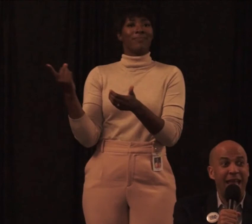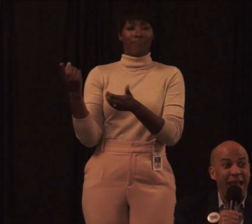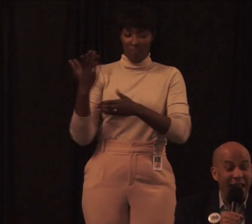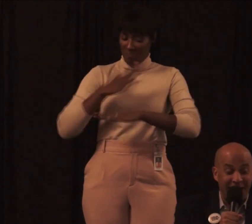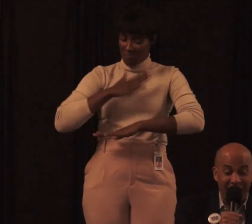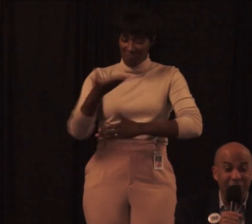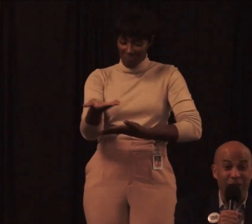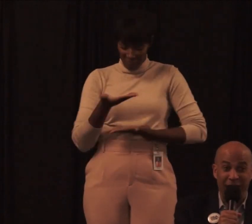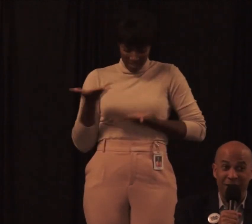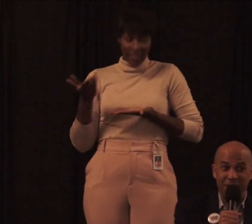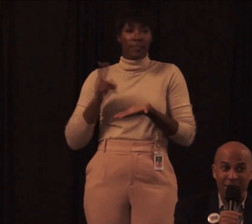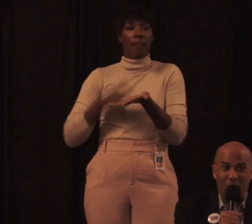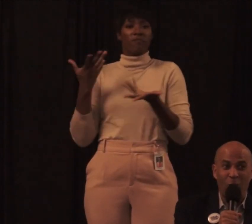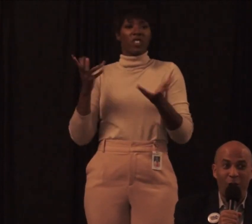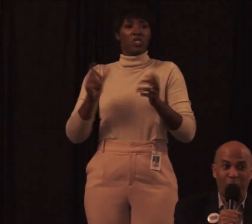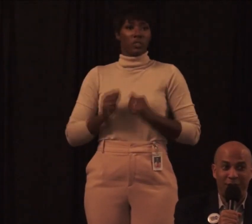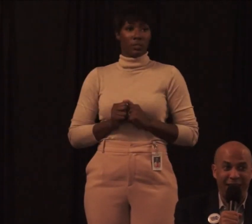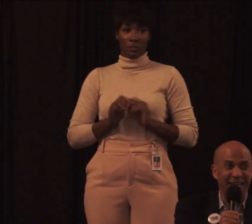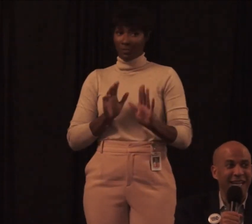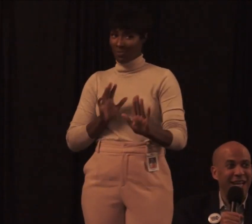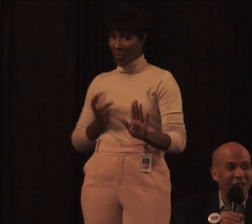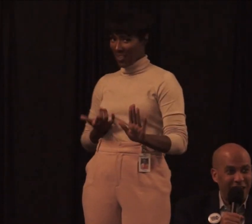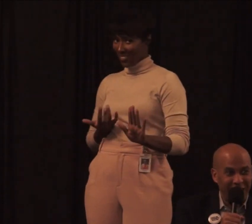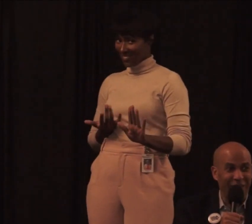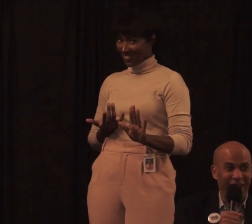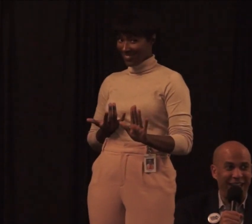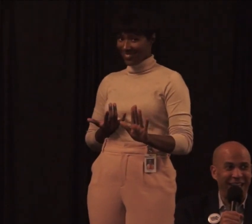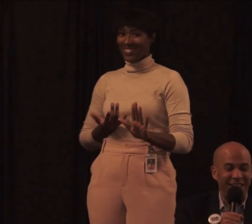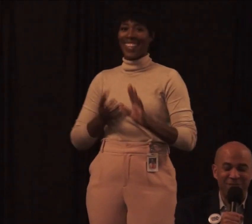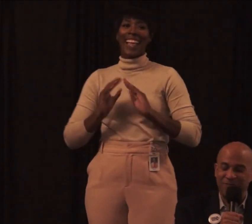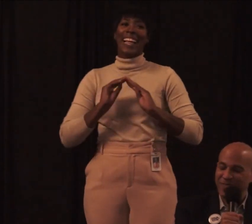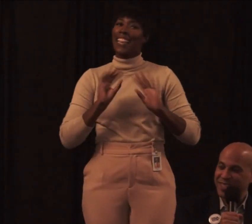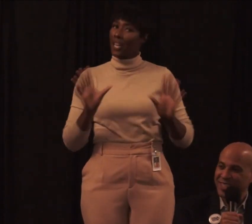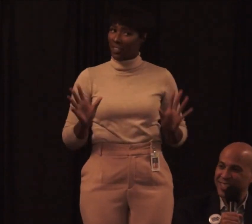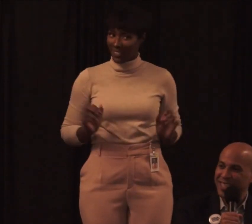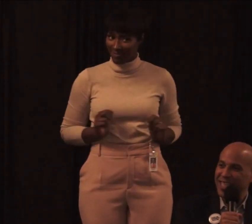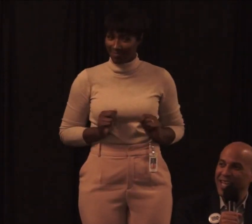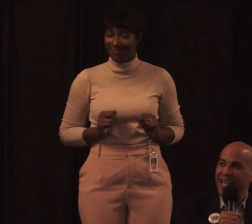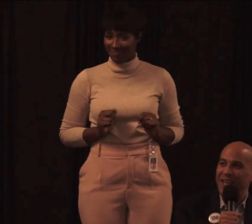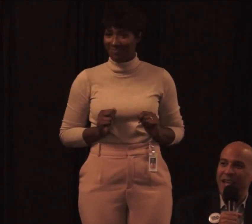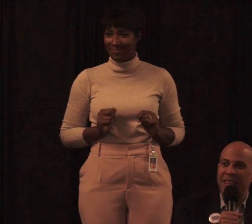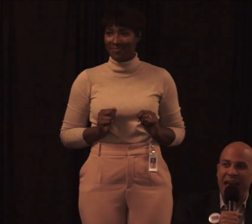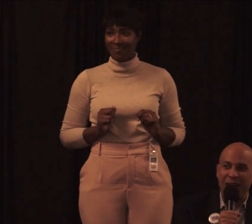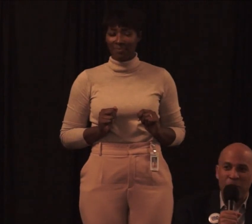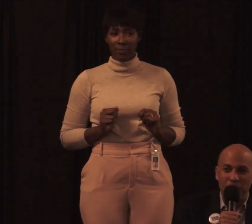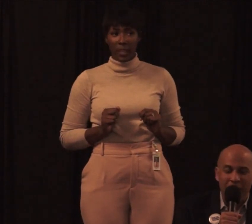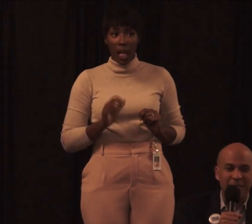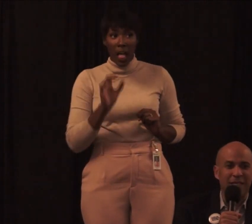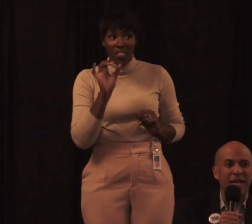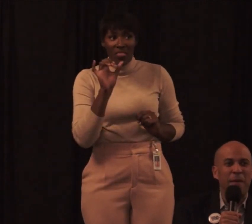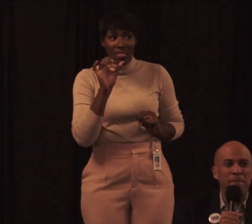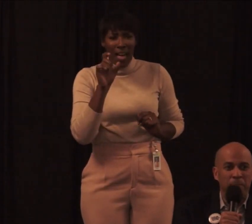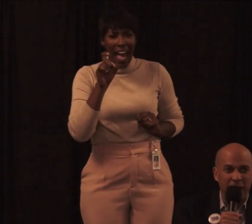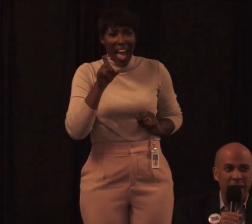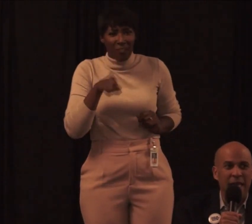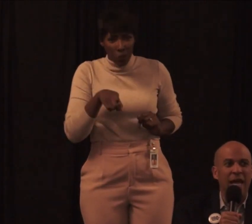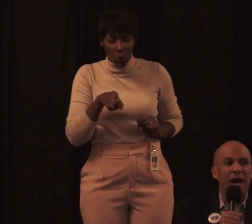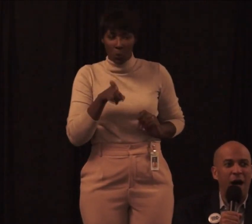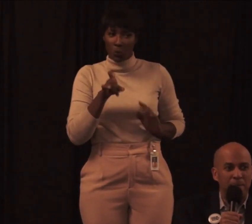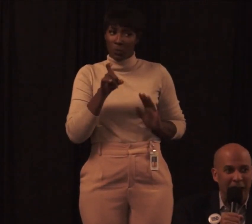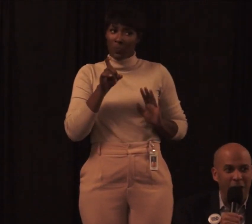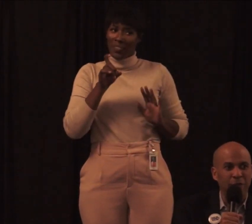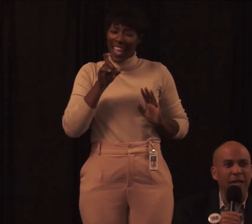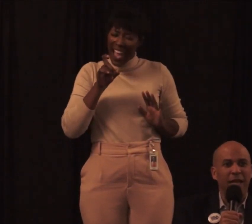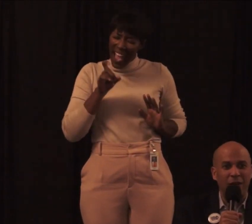desk. And clearly, hold on for a second, clearly, that must be